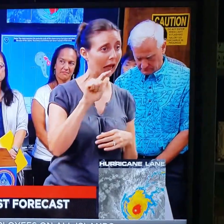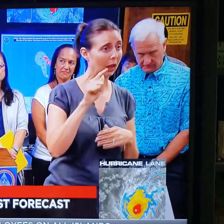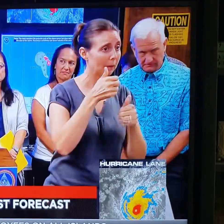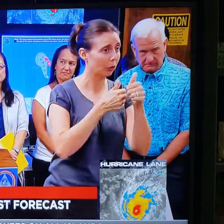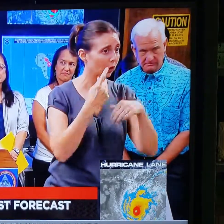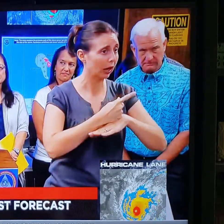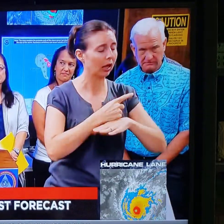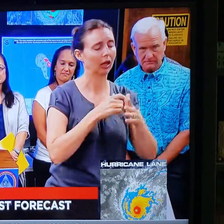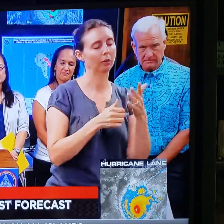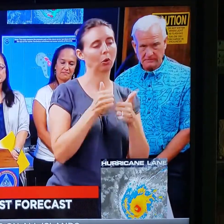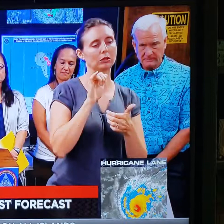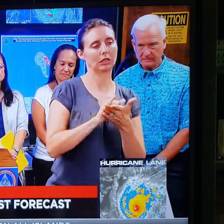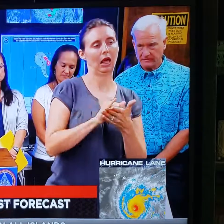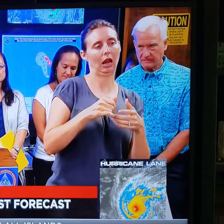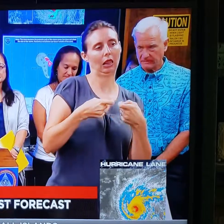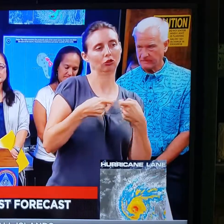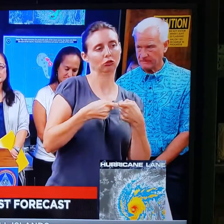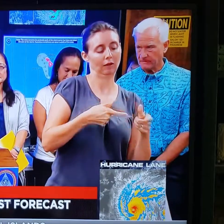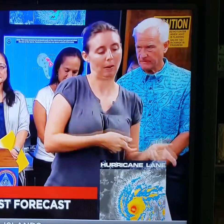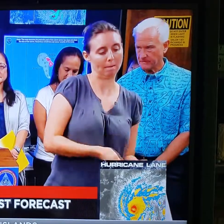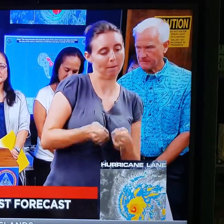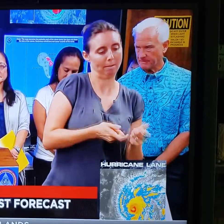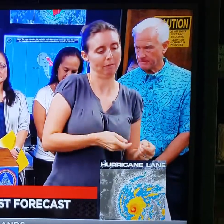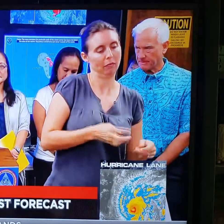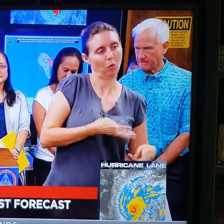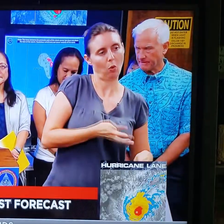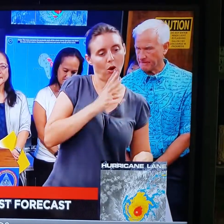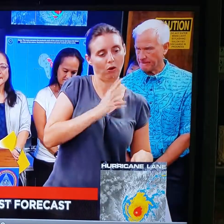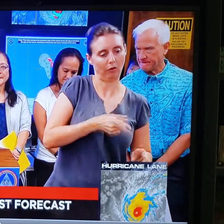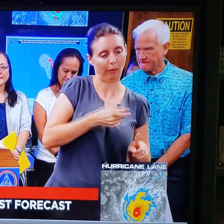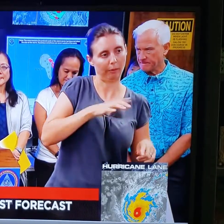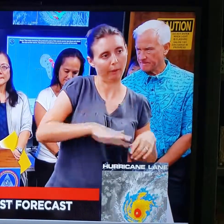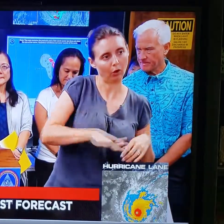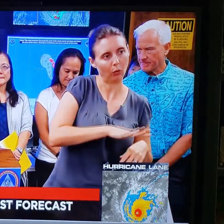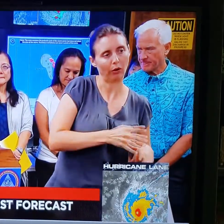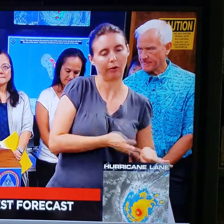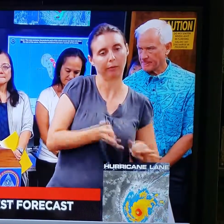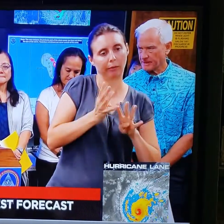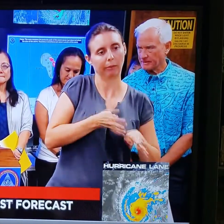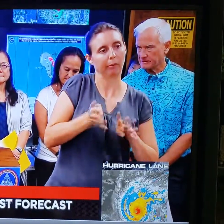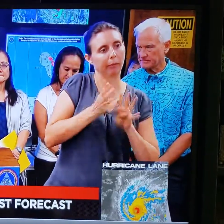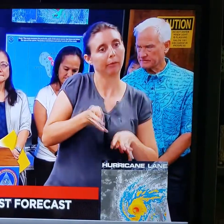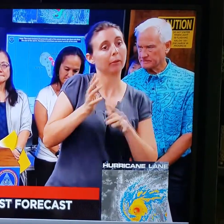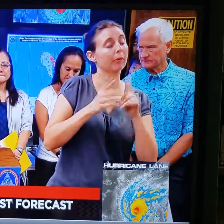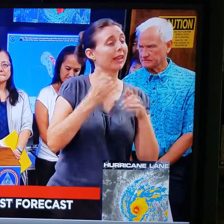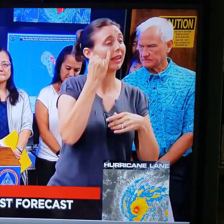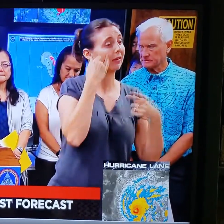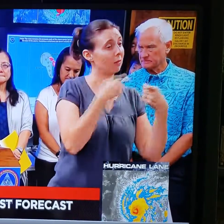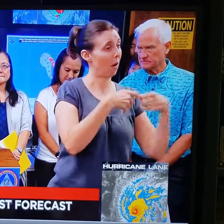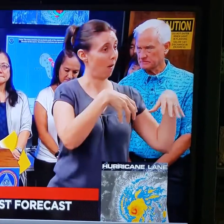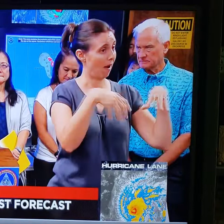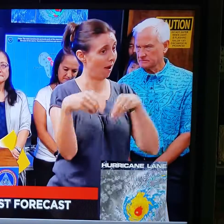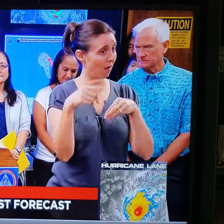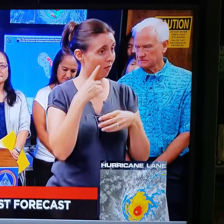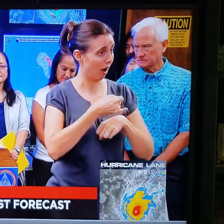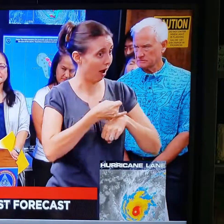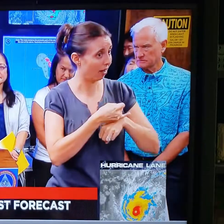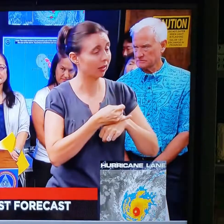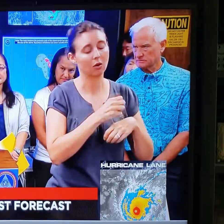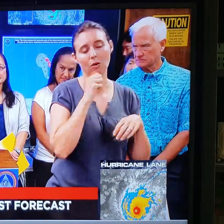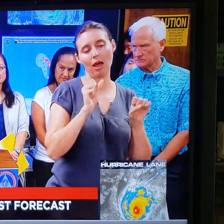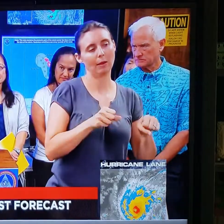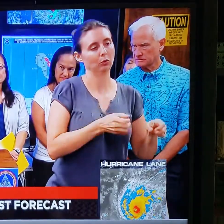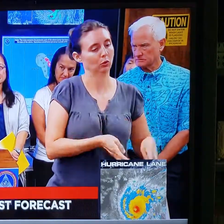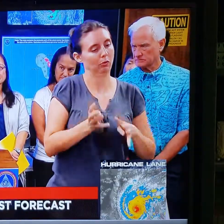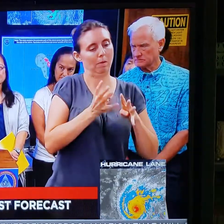the electricity to pump water from underground aquifers. So after a storm, it depends on the damage. And if power is out for most of this island, we